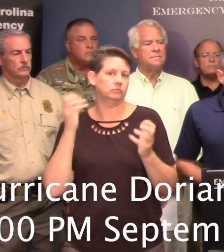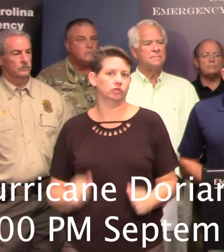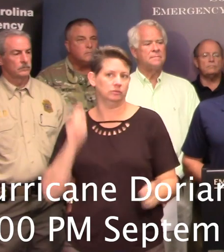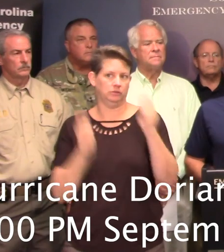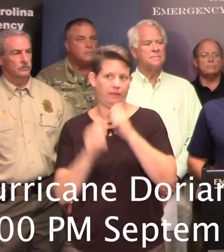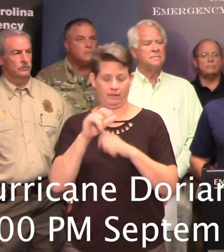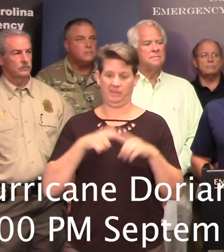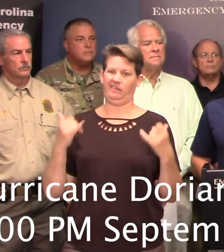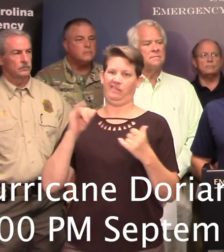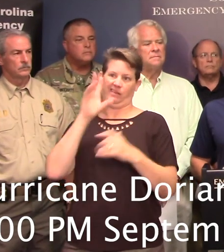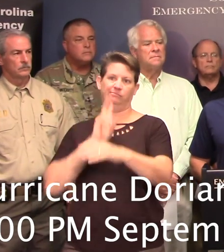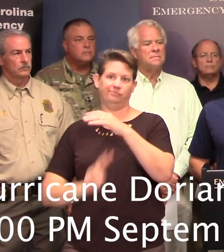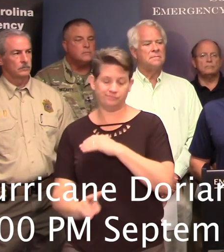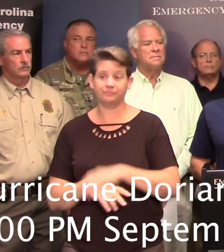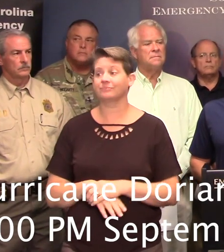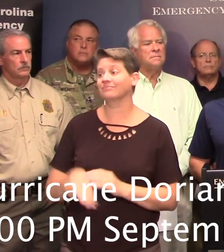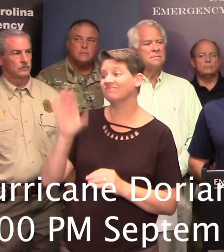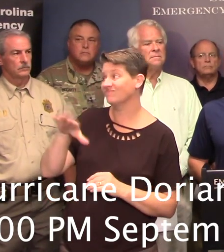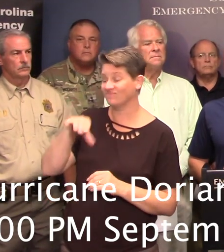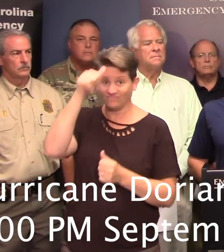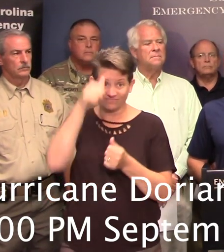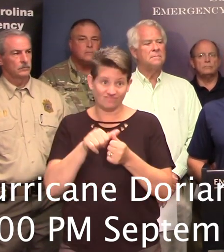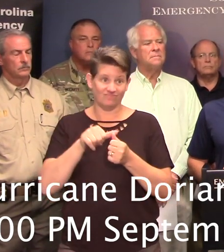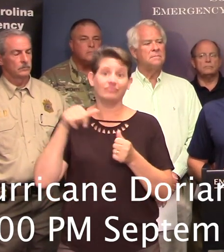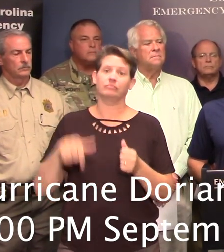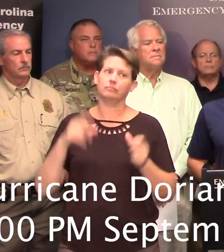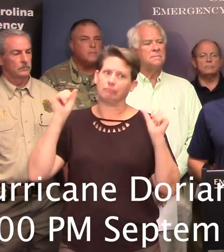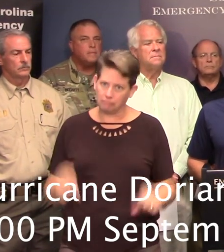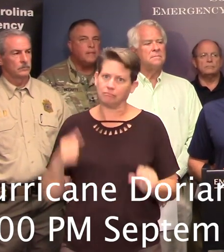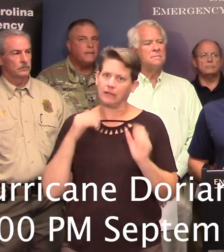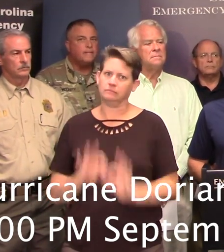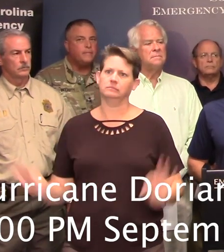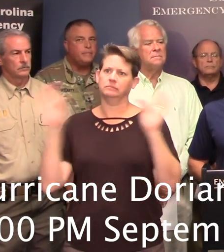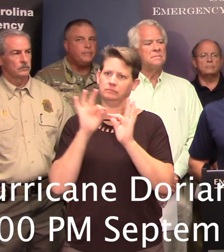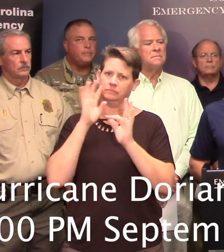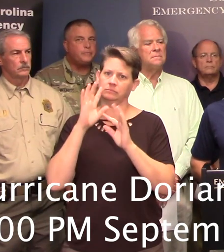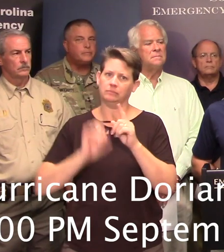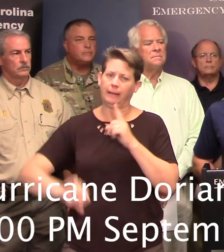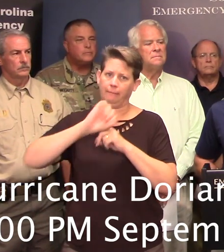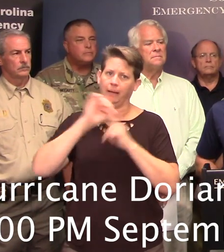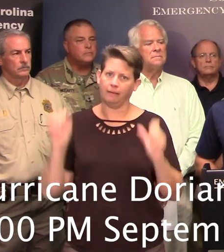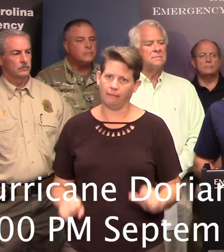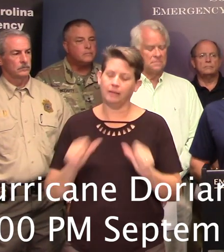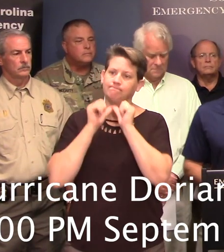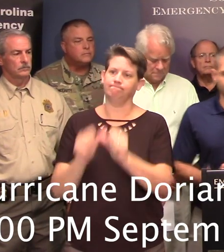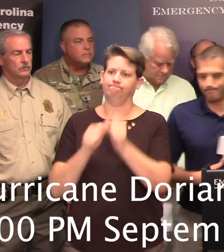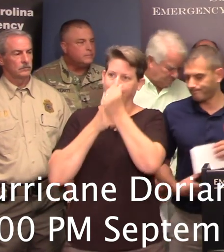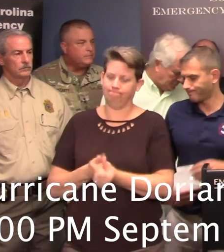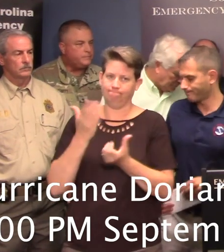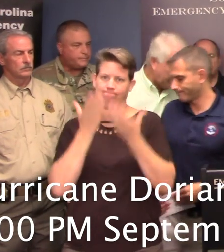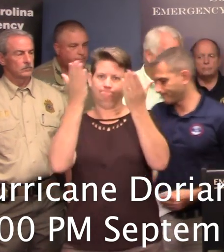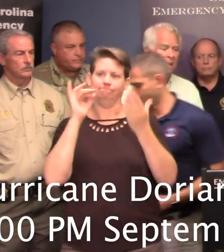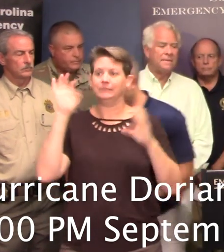At this point, it's important to not discount the threat Dorian poses to South Carolina and to follow the recommendations of any local emergency managers. Thank you.